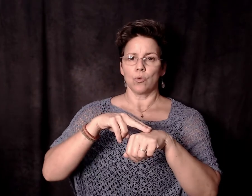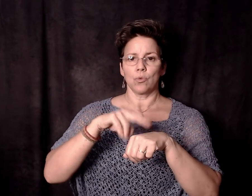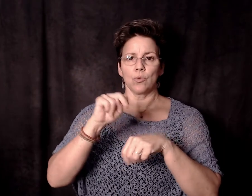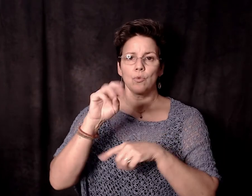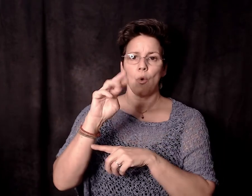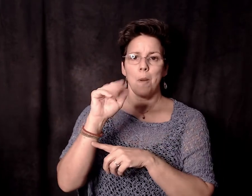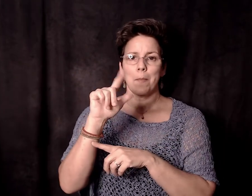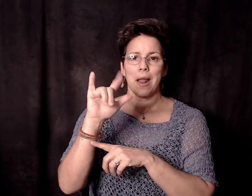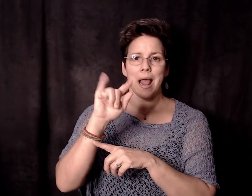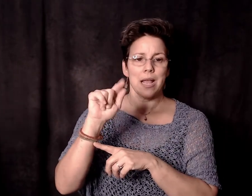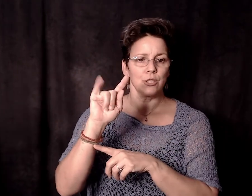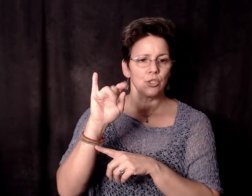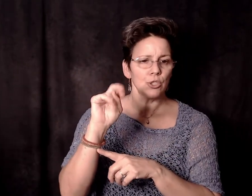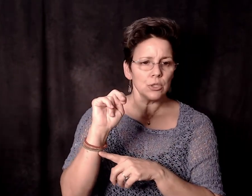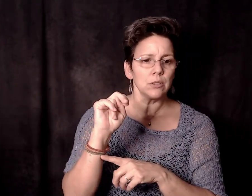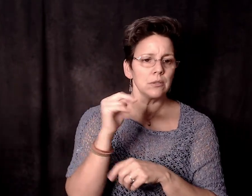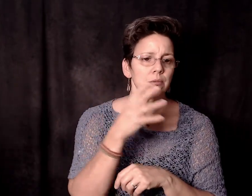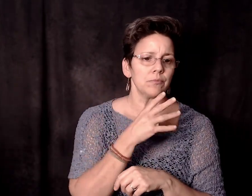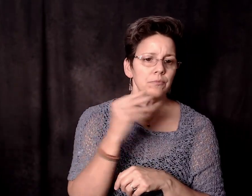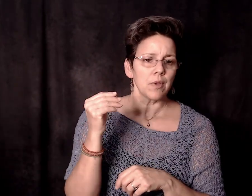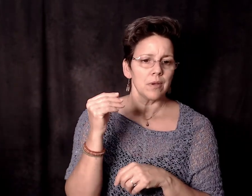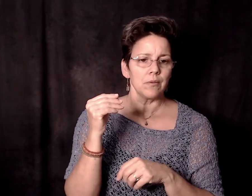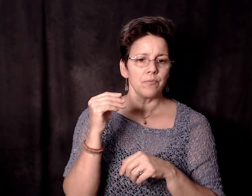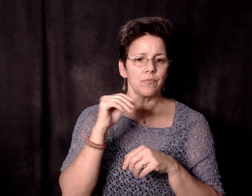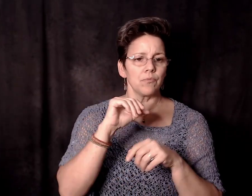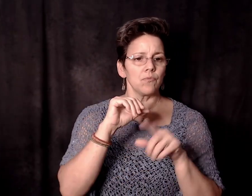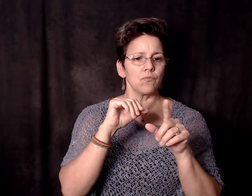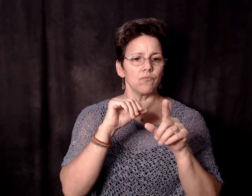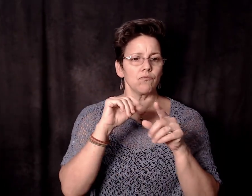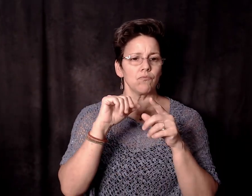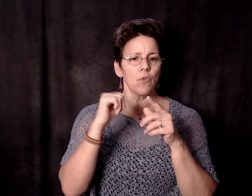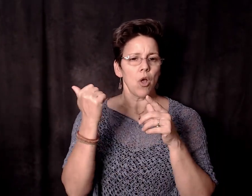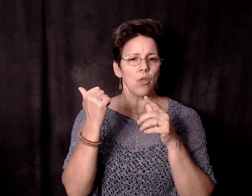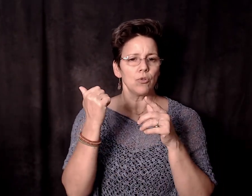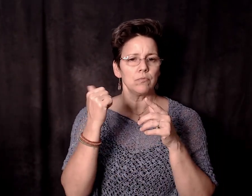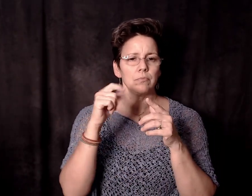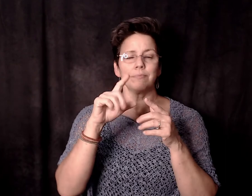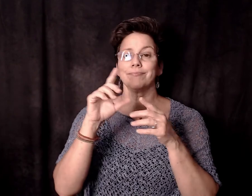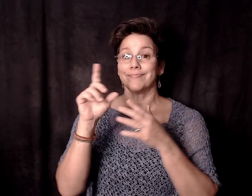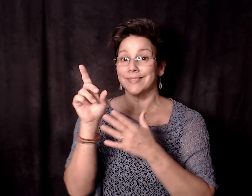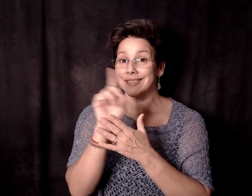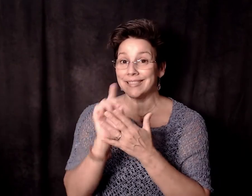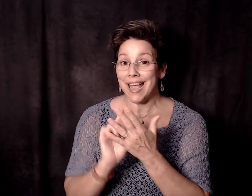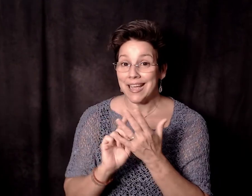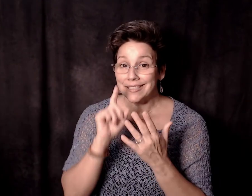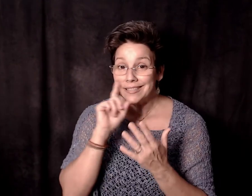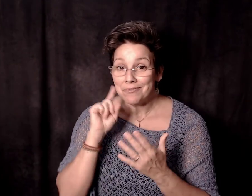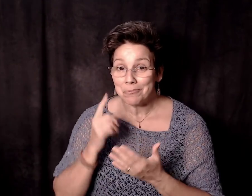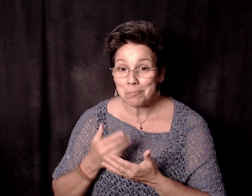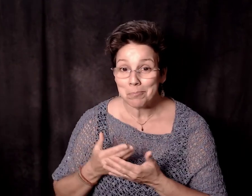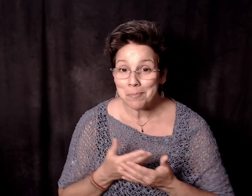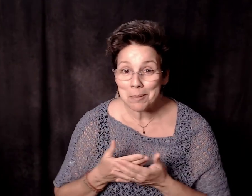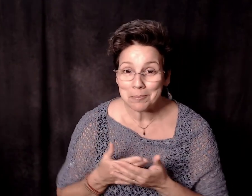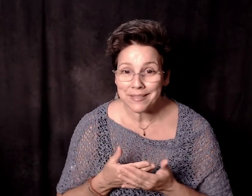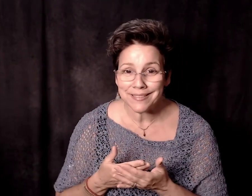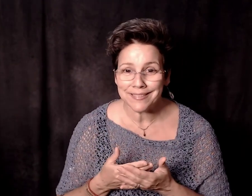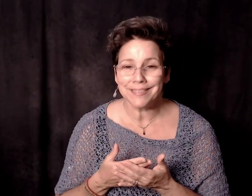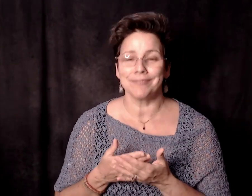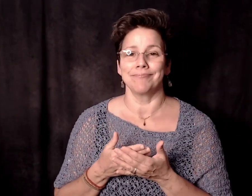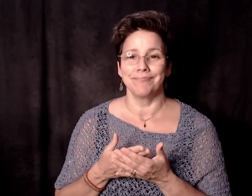Now that I'm in a marriage, I'm trying to figure it out. Instead of knowing what it was before. I'm just trying to figure out what we figured out. We had nothing to